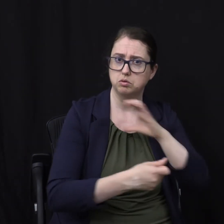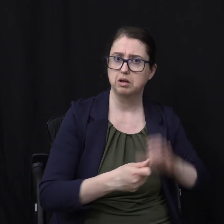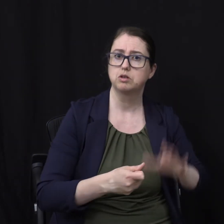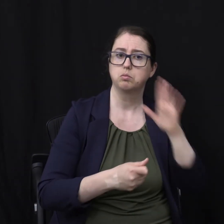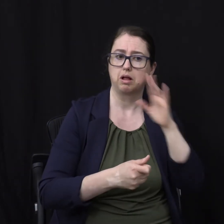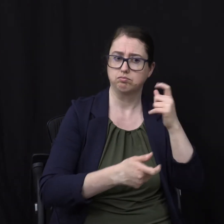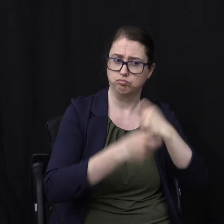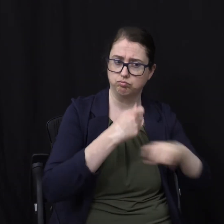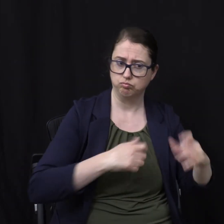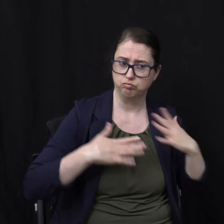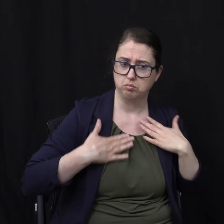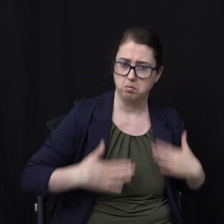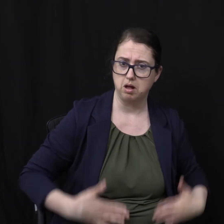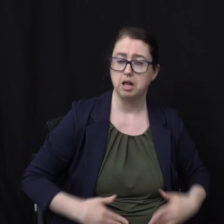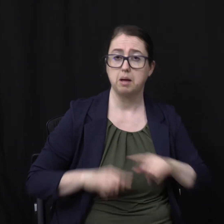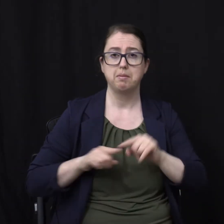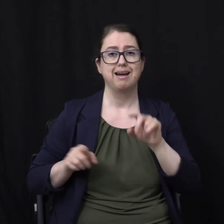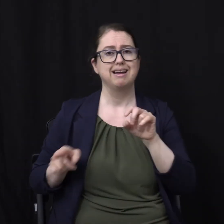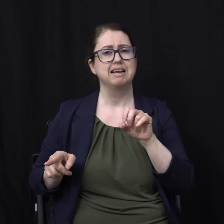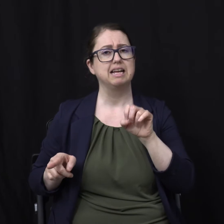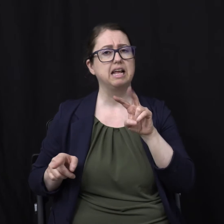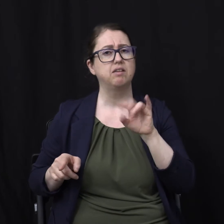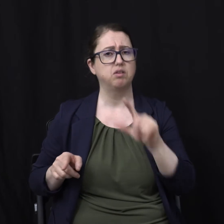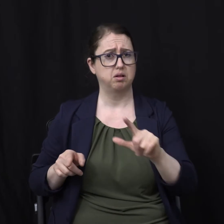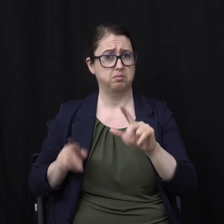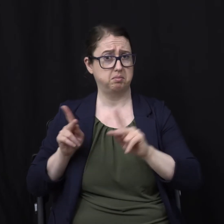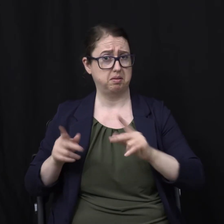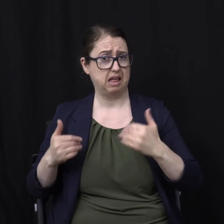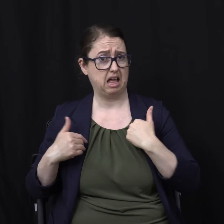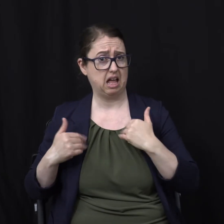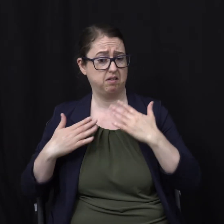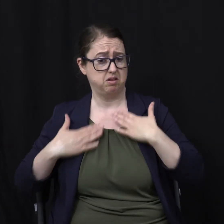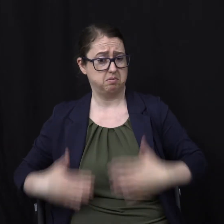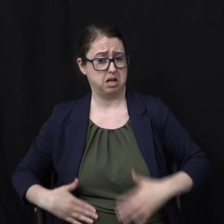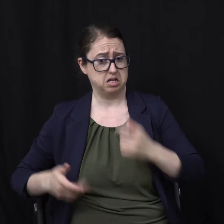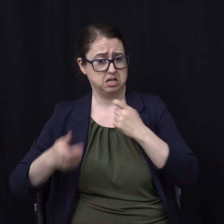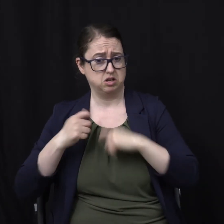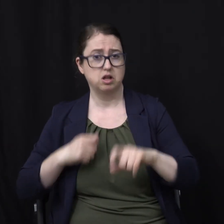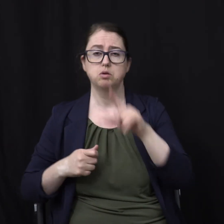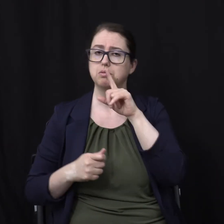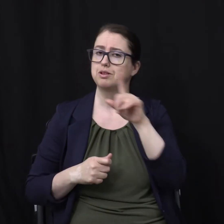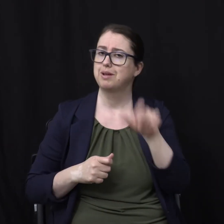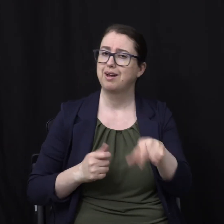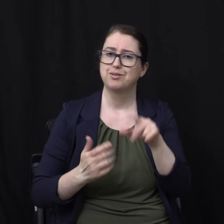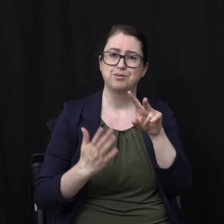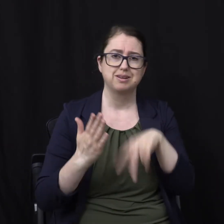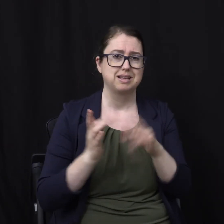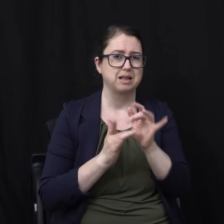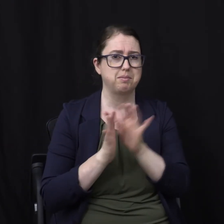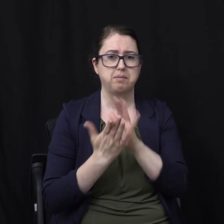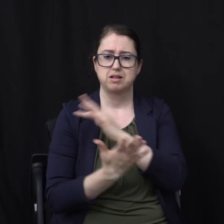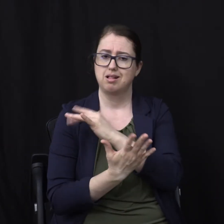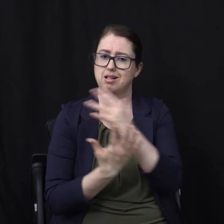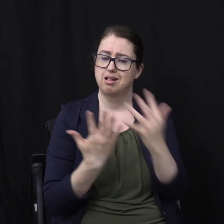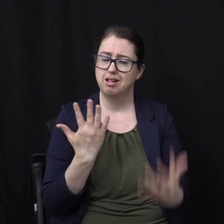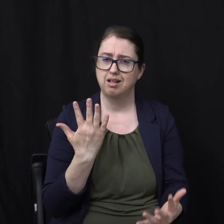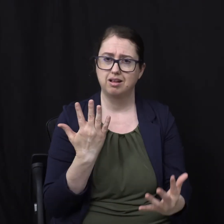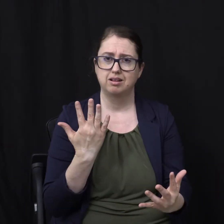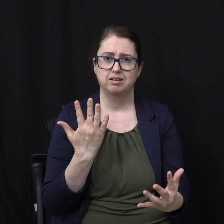wicked Ever receive immortality You're scanning Your memory of the Bible You've got to read the Bible For yourself cover to cover Because you can't prove a negative You've got to go through it Did I find